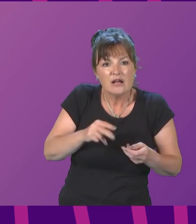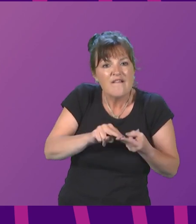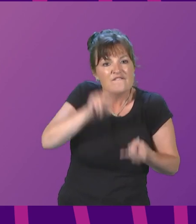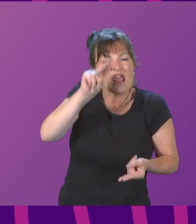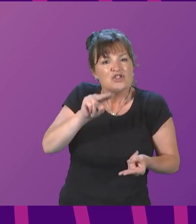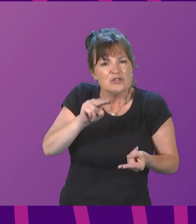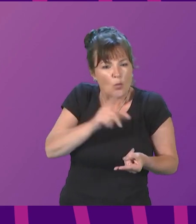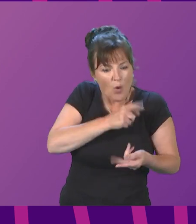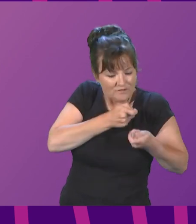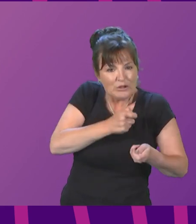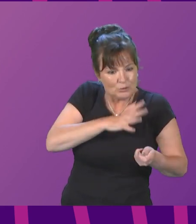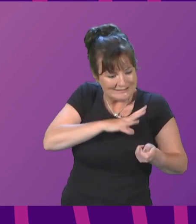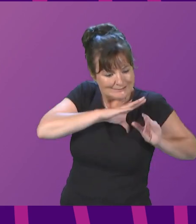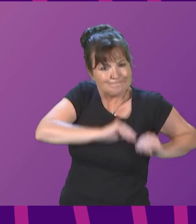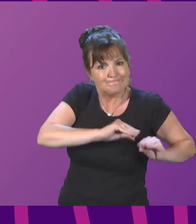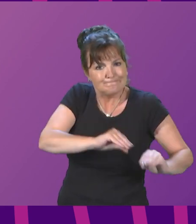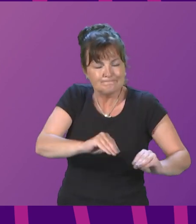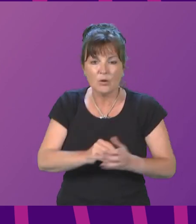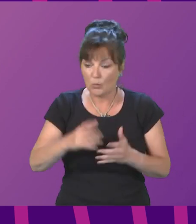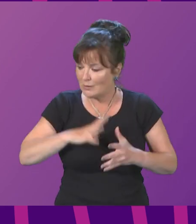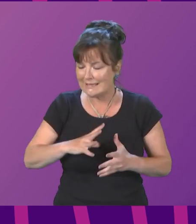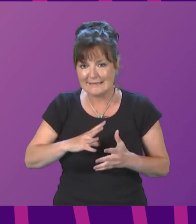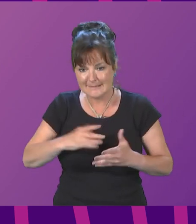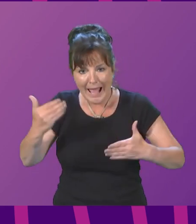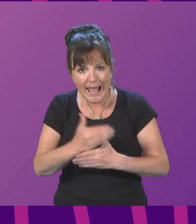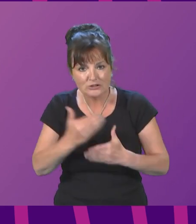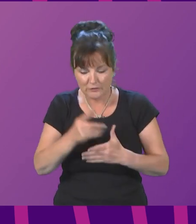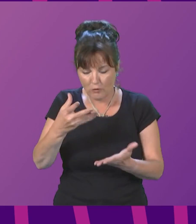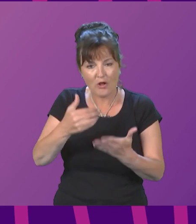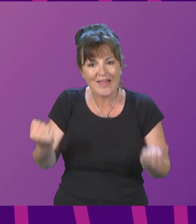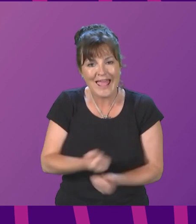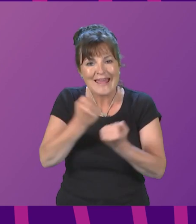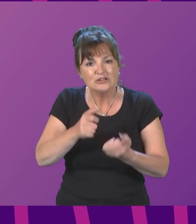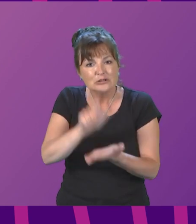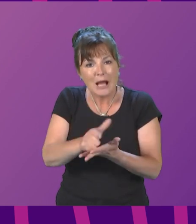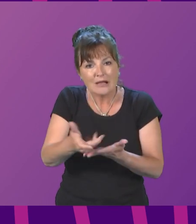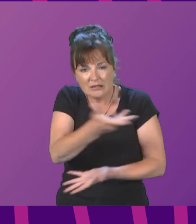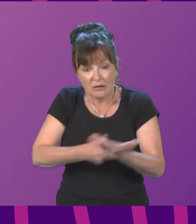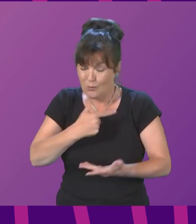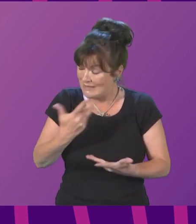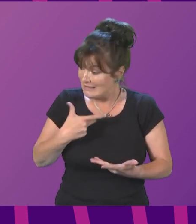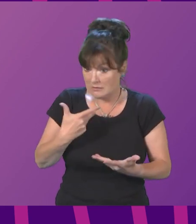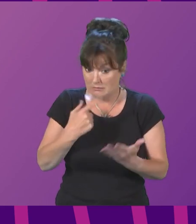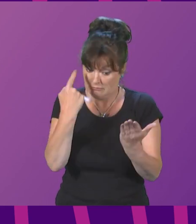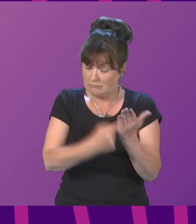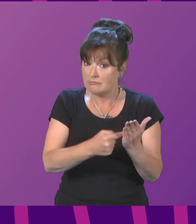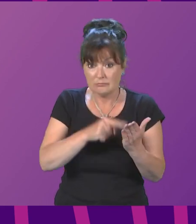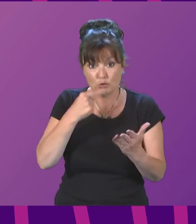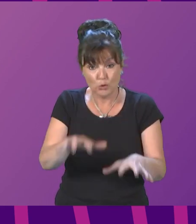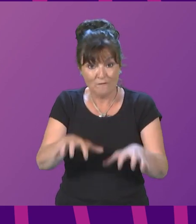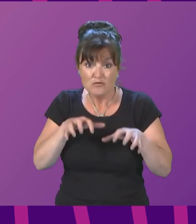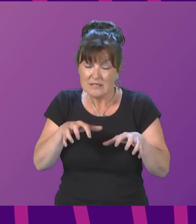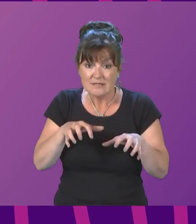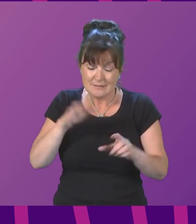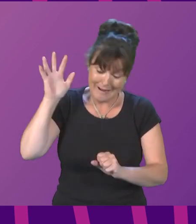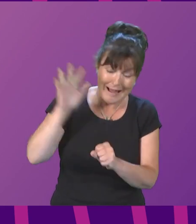action to reform the energy market, action to freeze energy prices, more cash support for those already